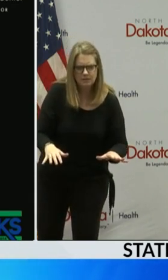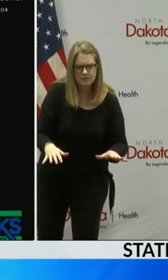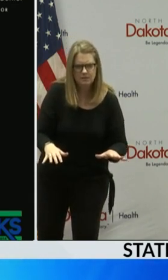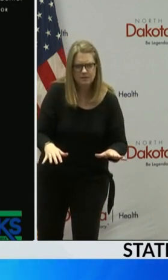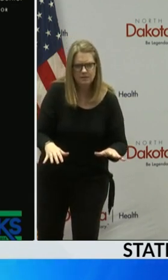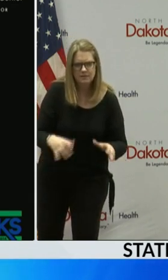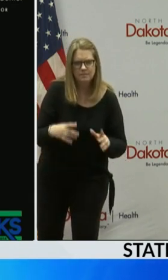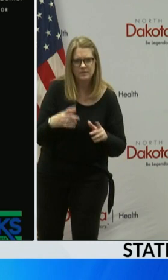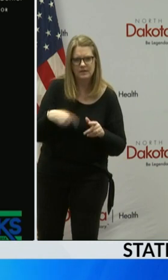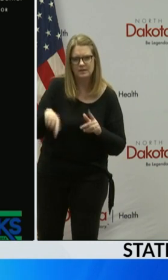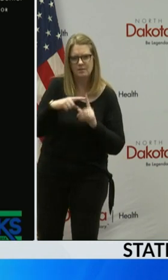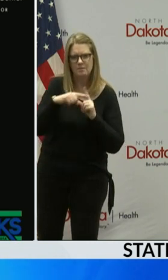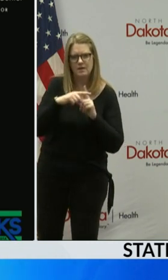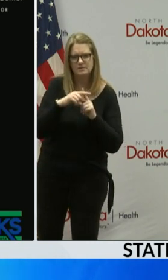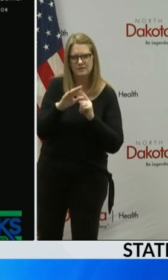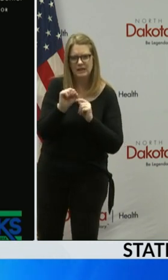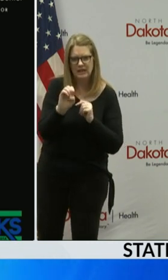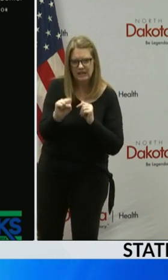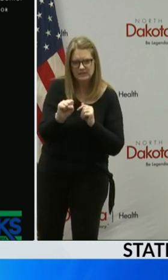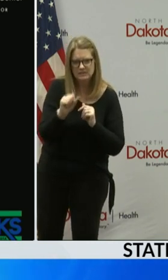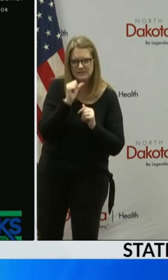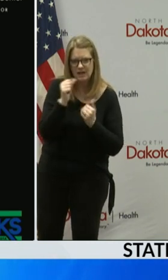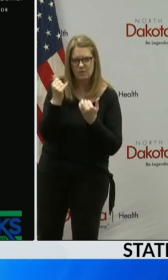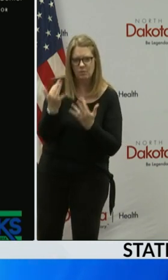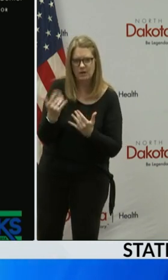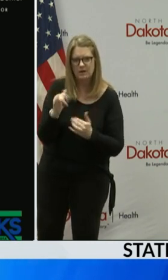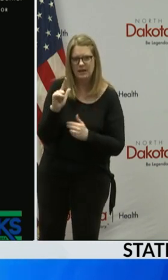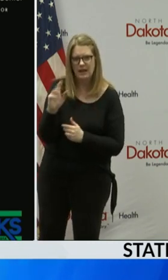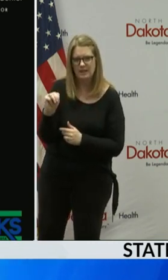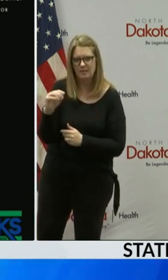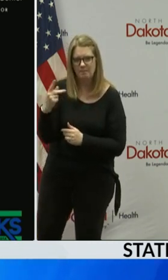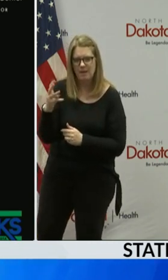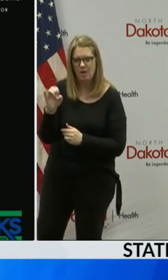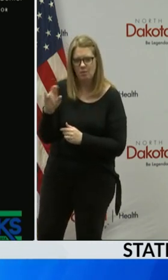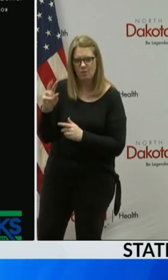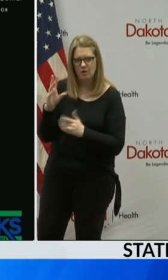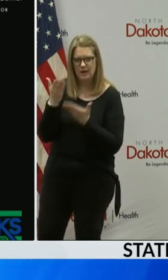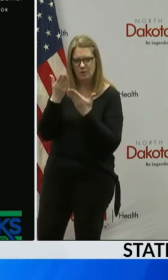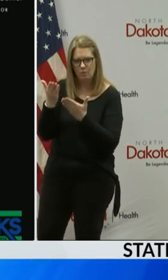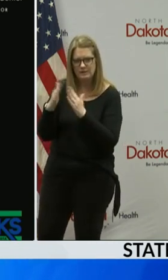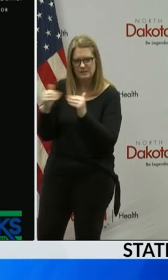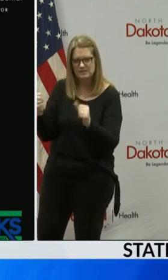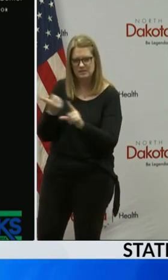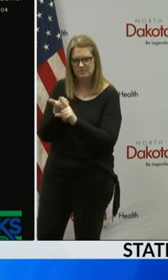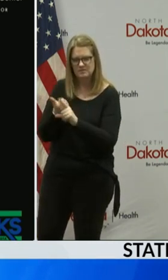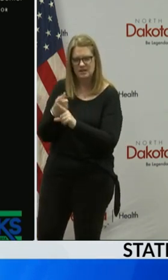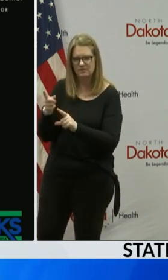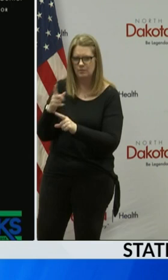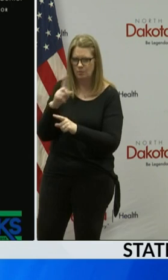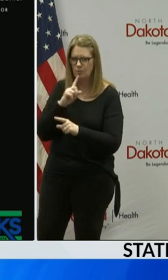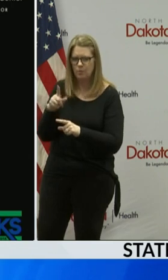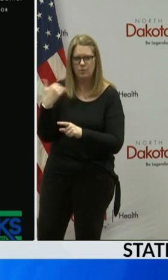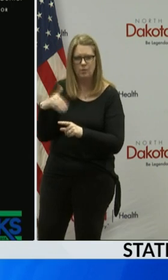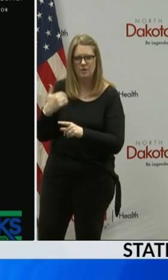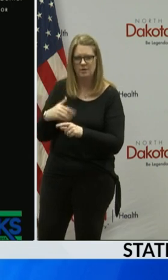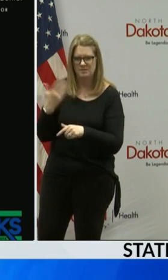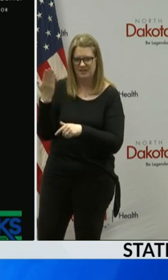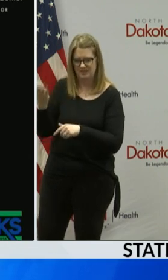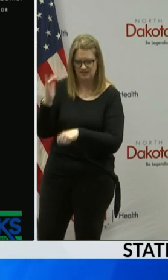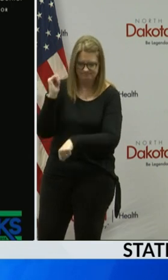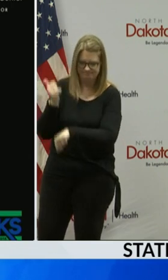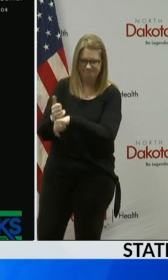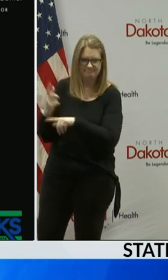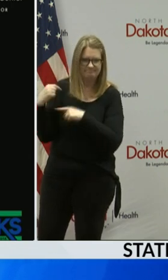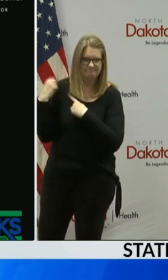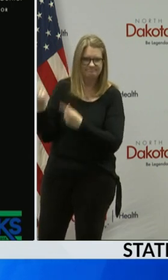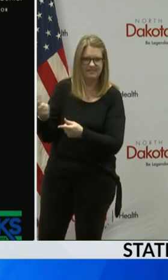positive cases instead of waiting for them. LN Windpower and employees have been a proud part of the Grand Forks story for over 20 years, and we thank them